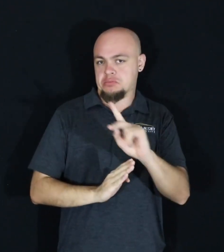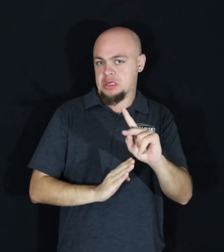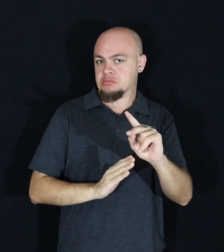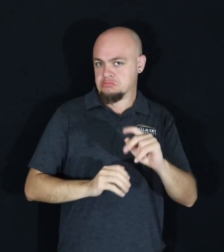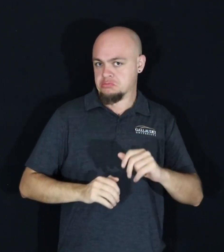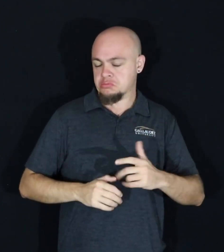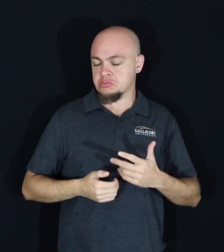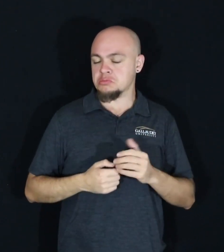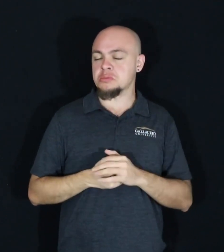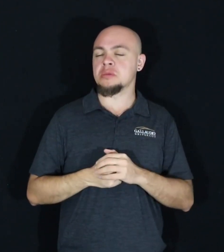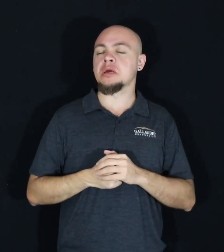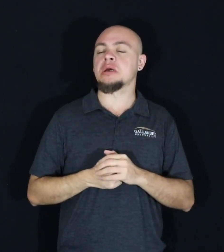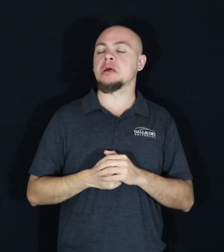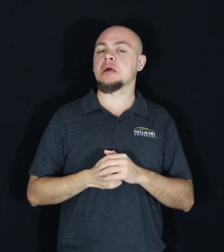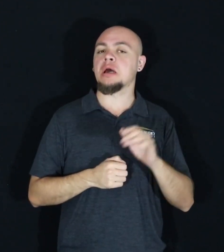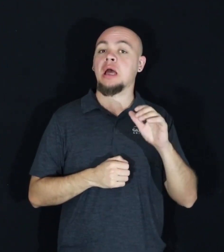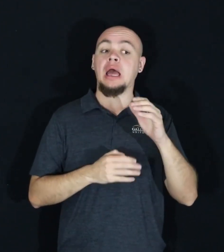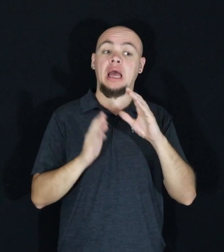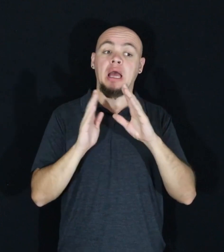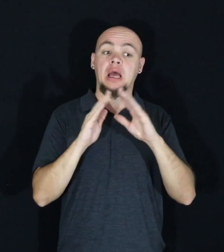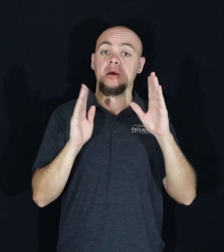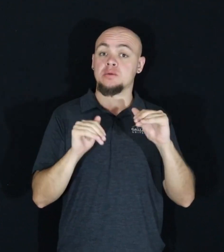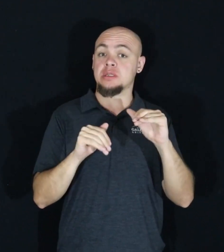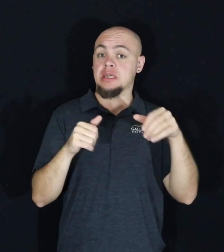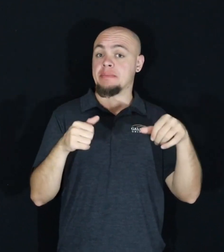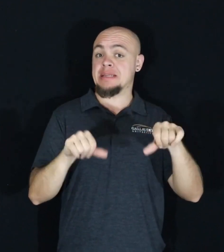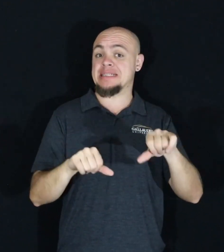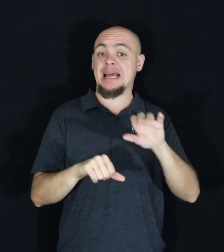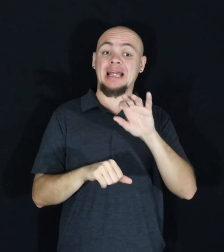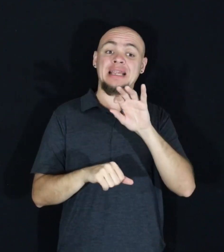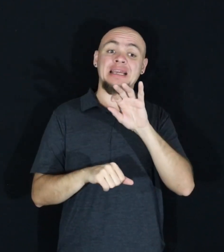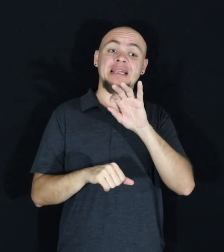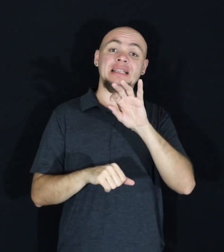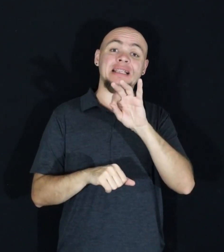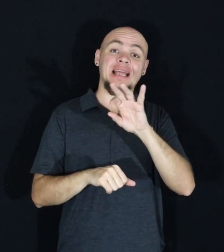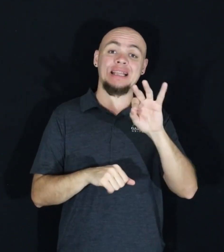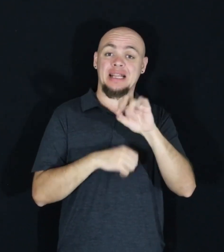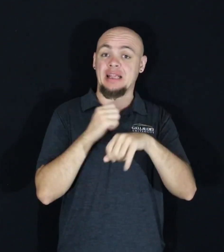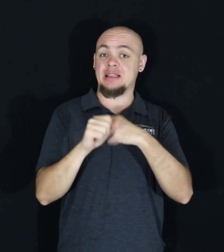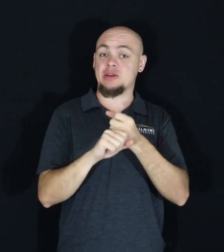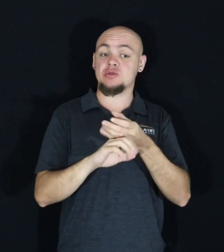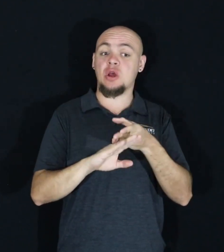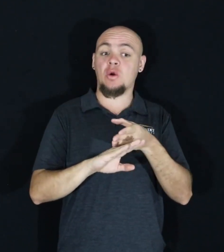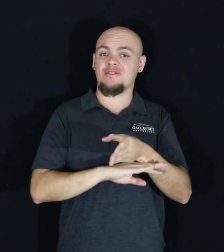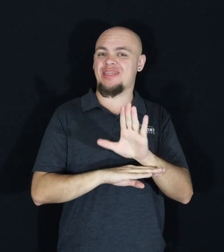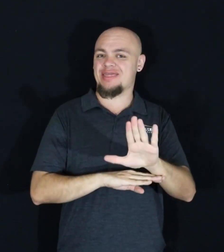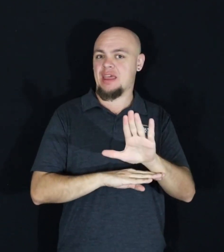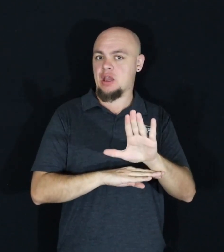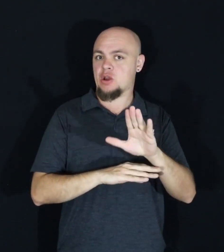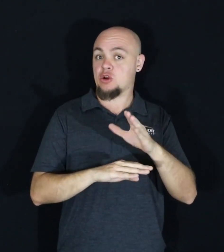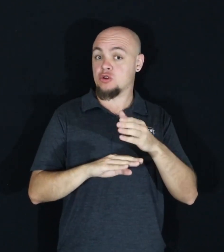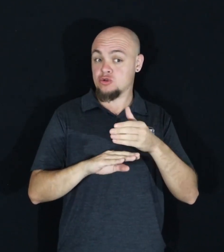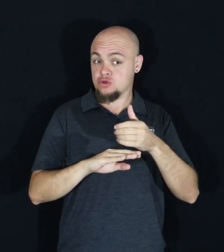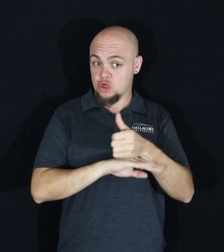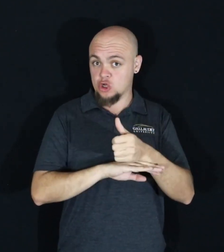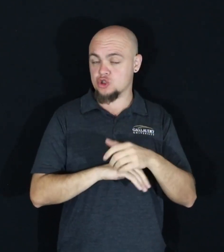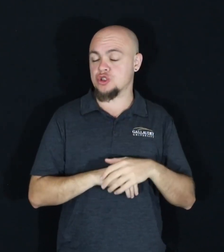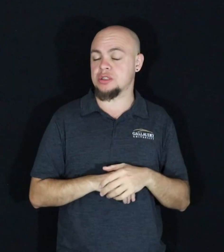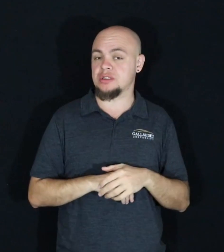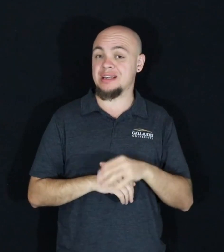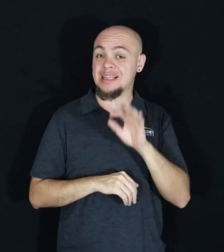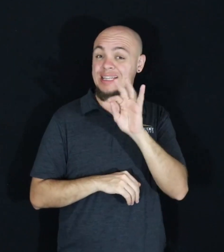for up to 99 years past the date of their charge. Ninety-nine